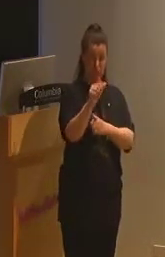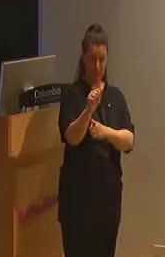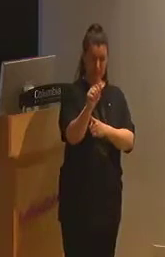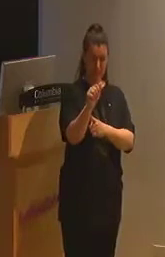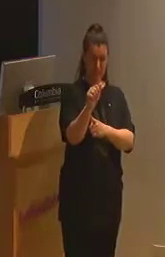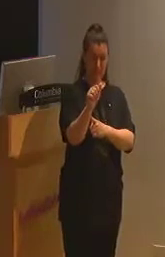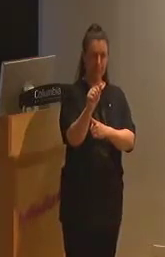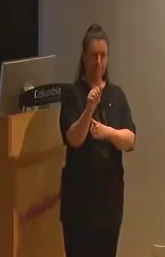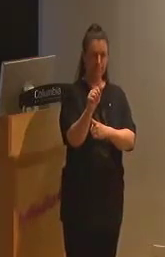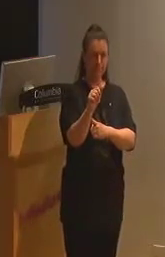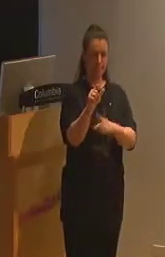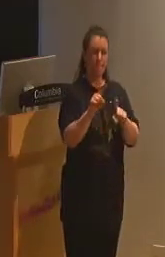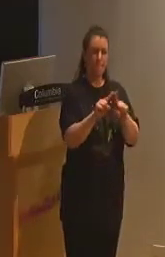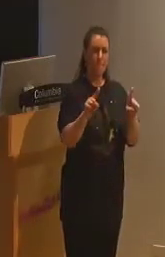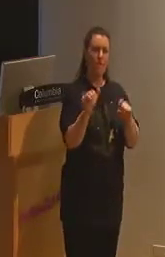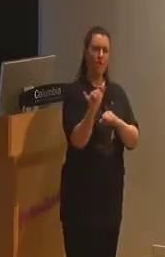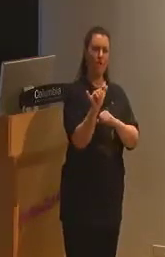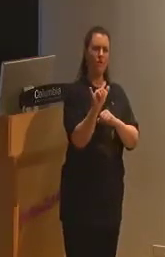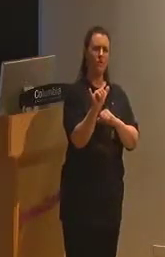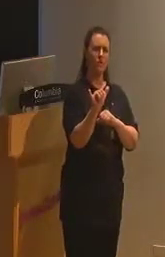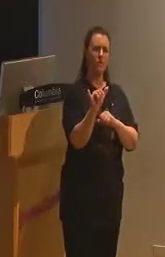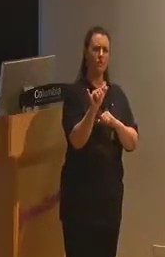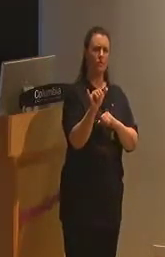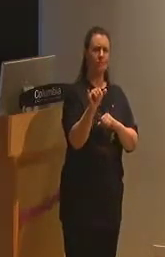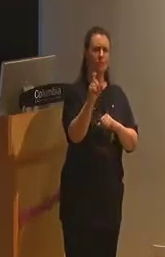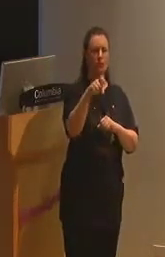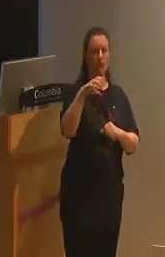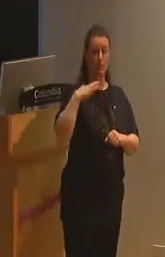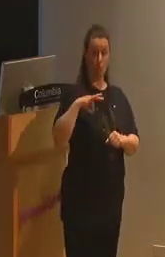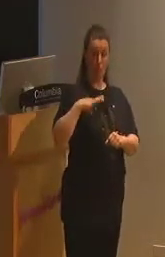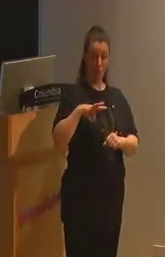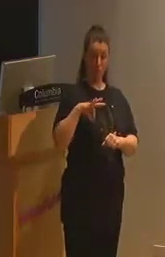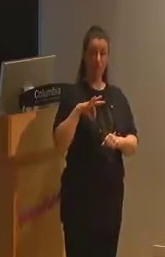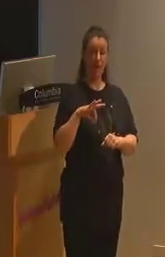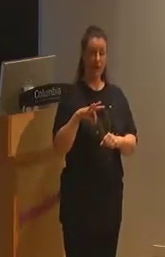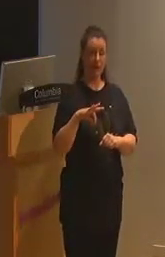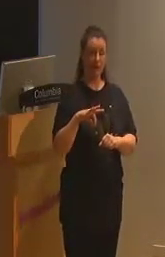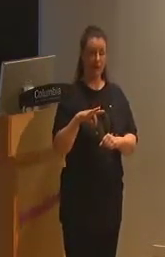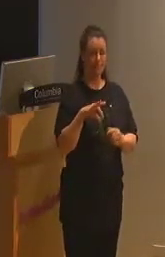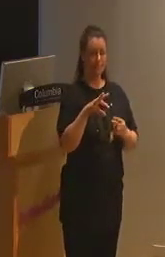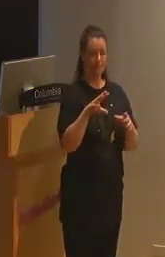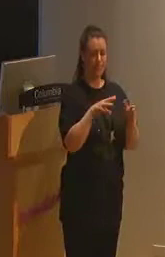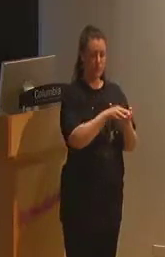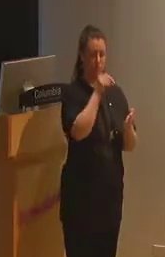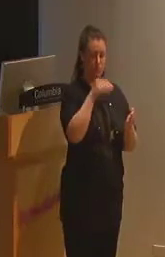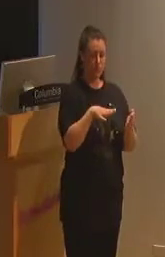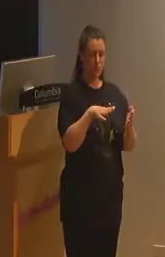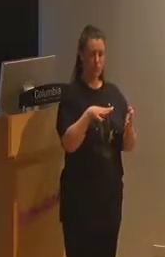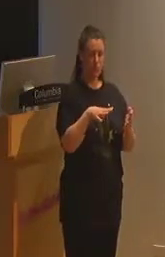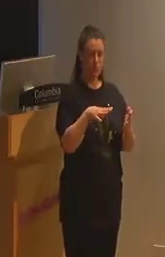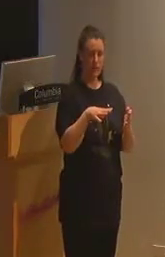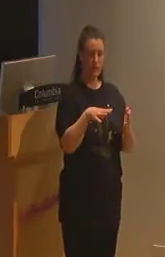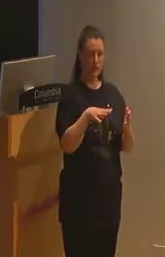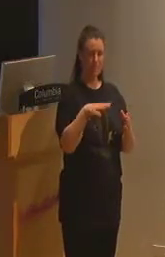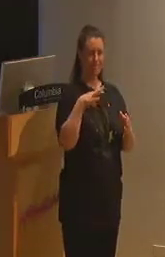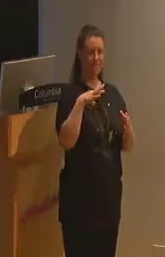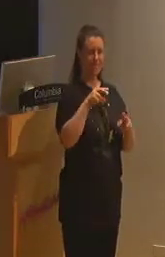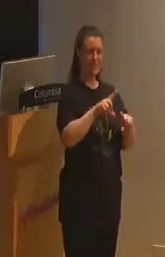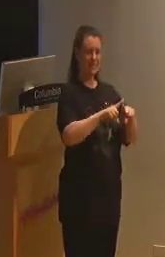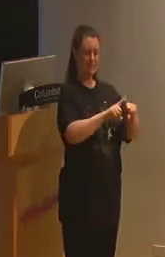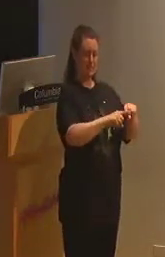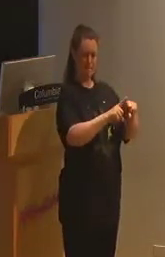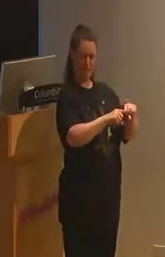but in order to qualify for benefits, a student's special education and or related service eligibility depends on demonstrating that their